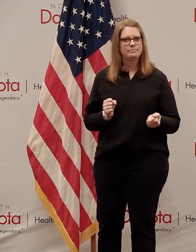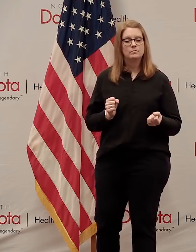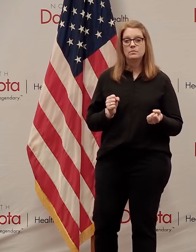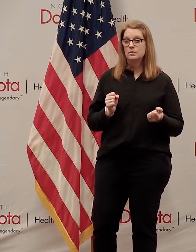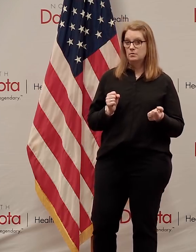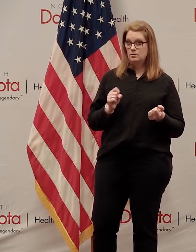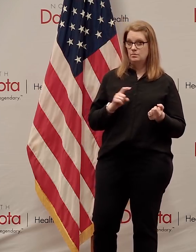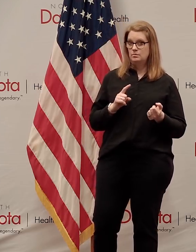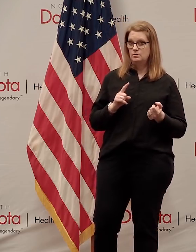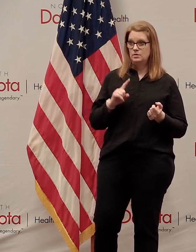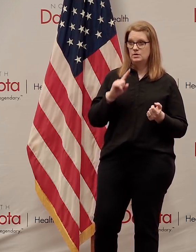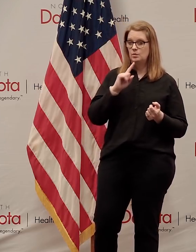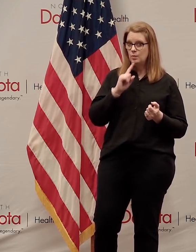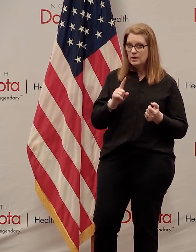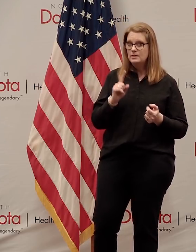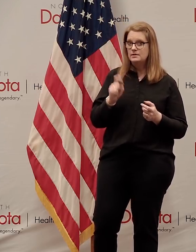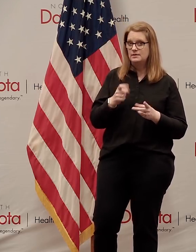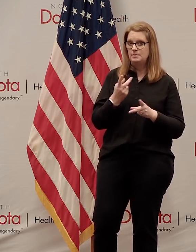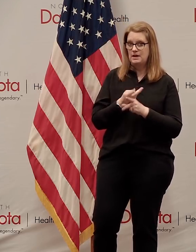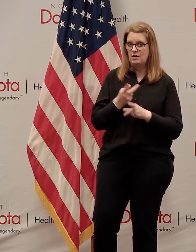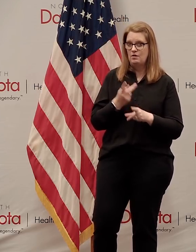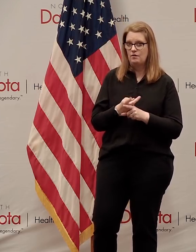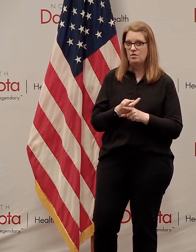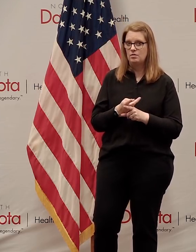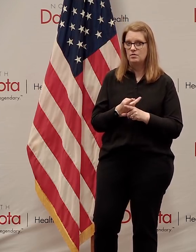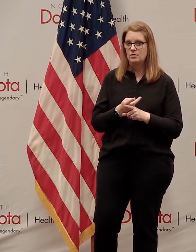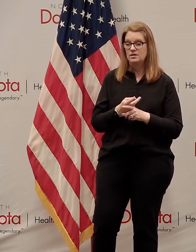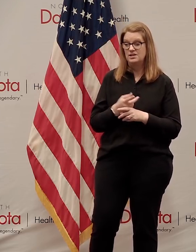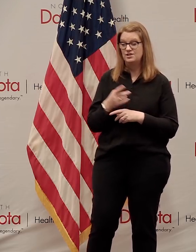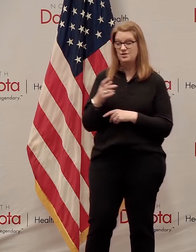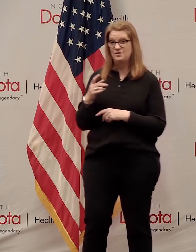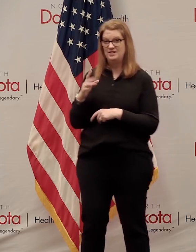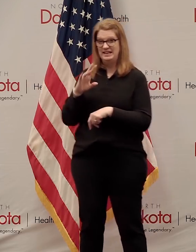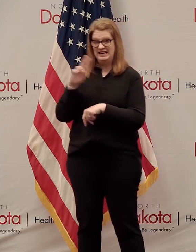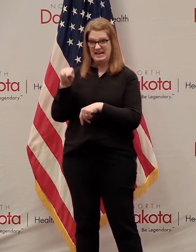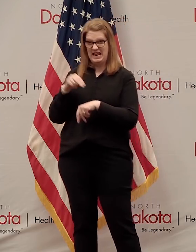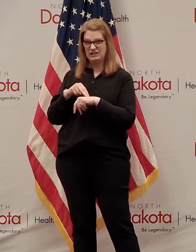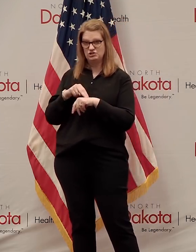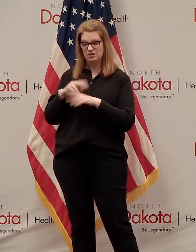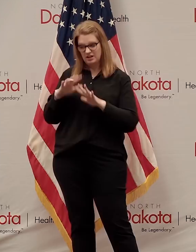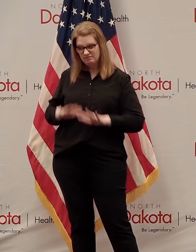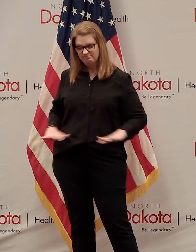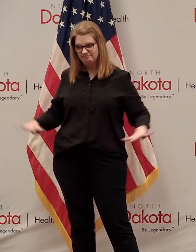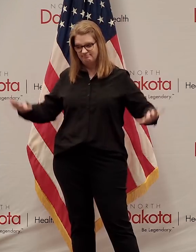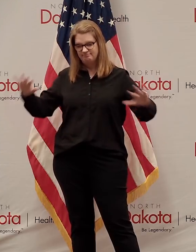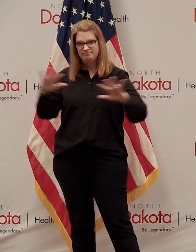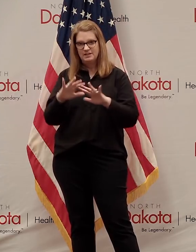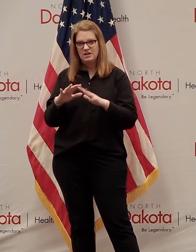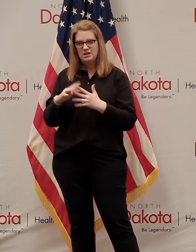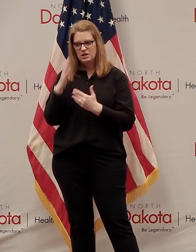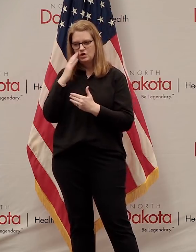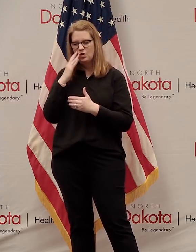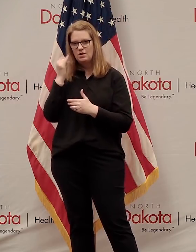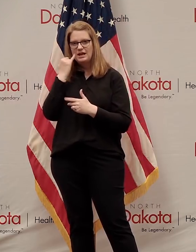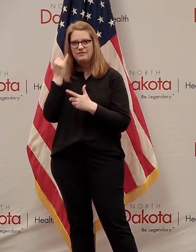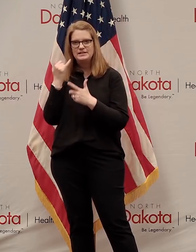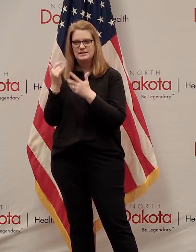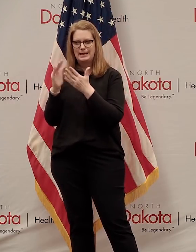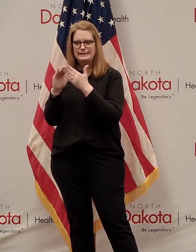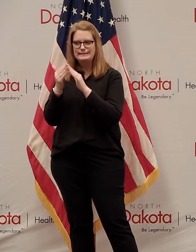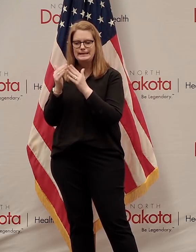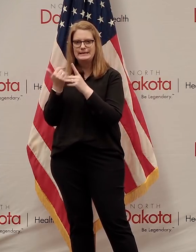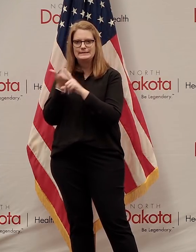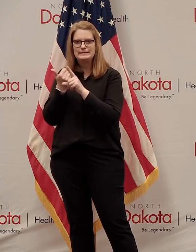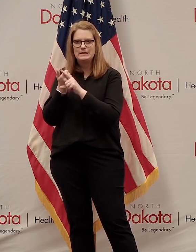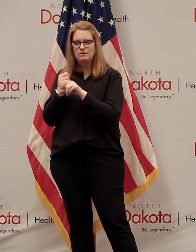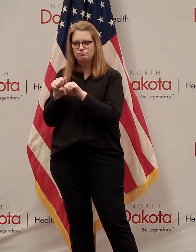about it because we know nationally metro areas with higher density have shown an inclination to have higher spread than